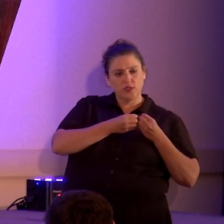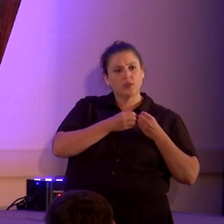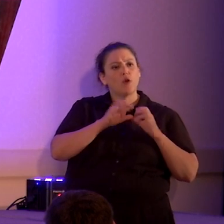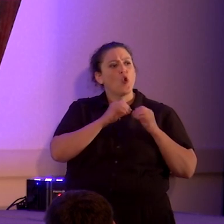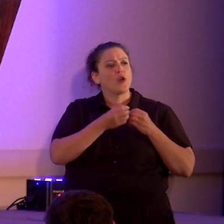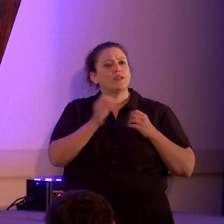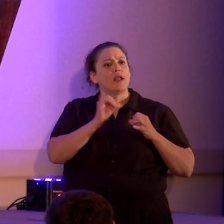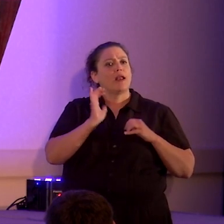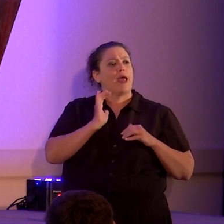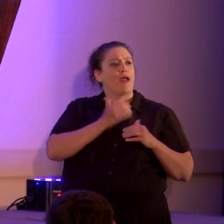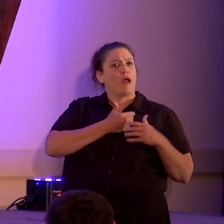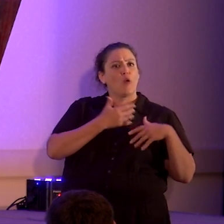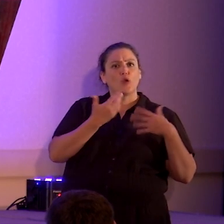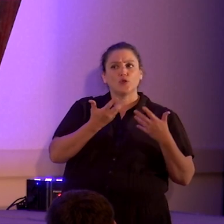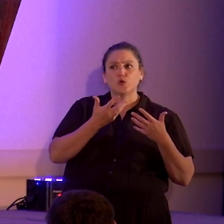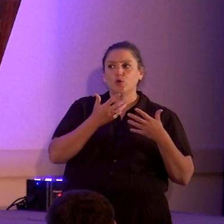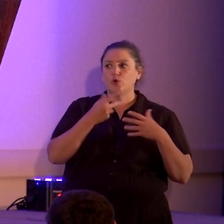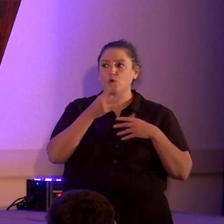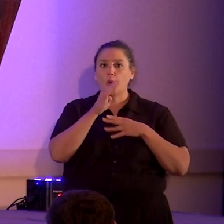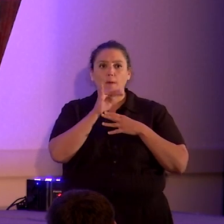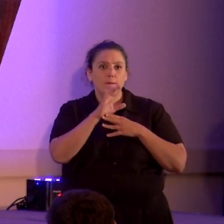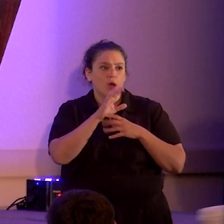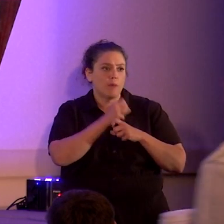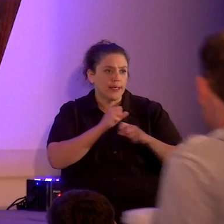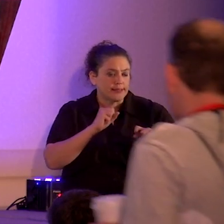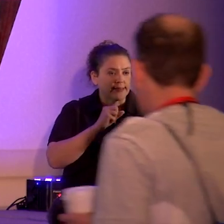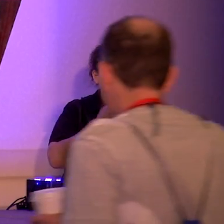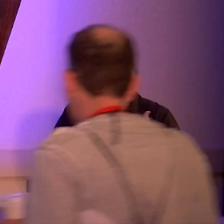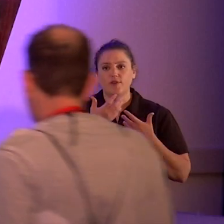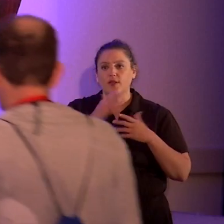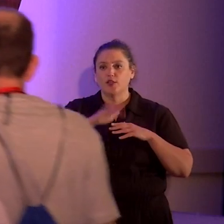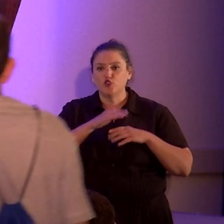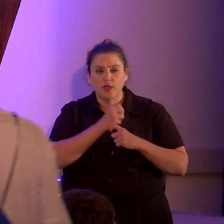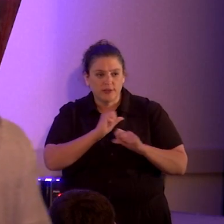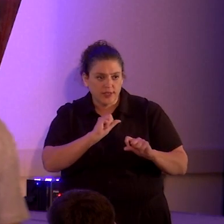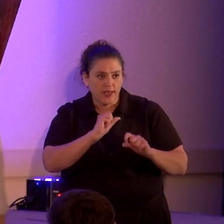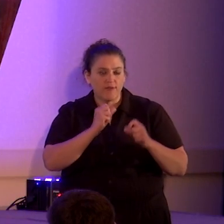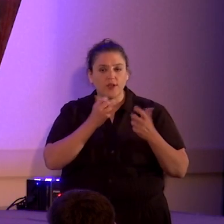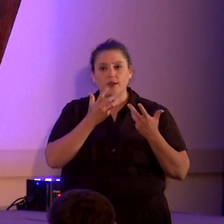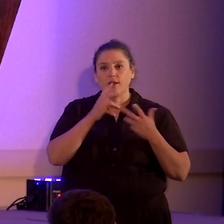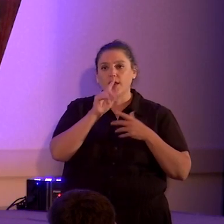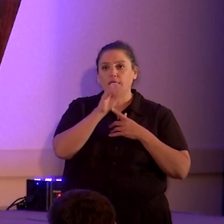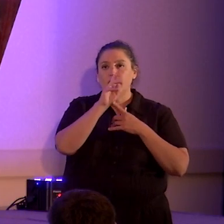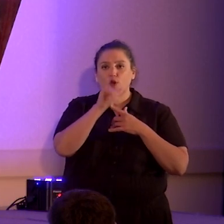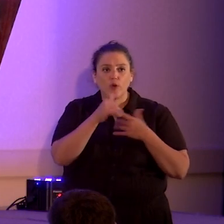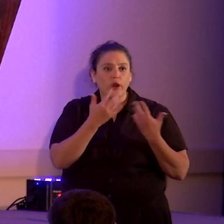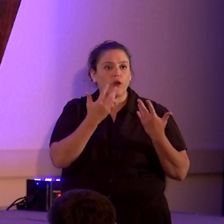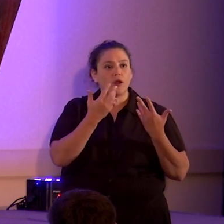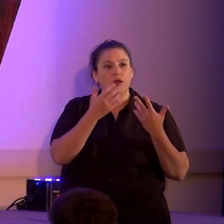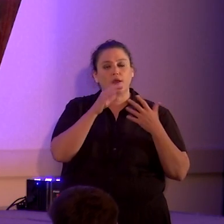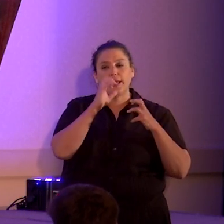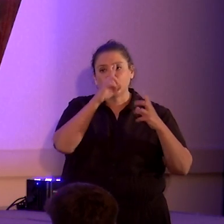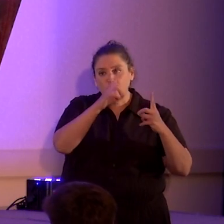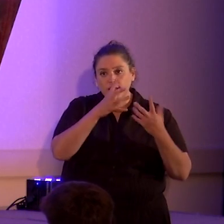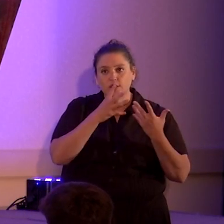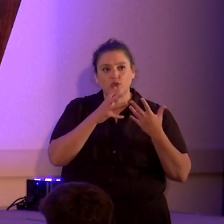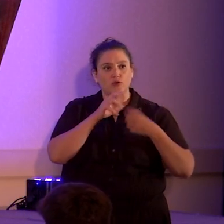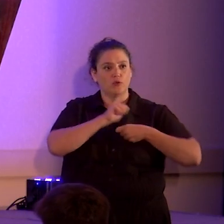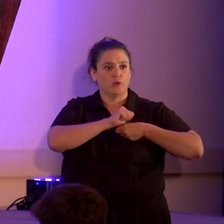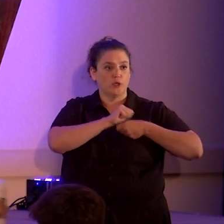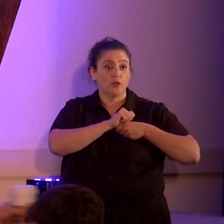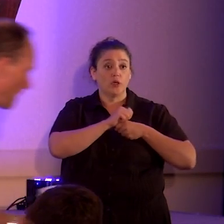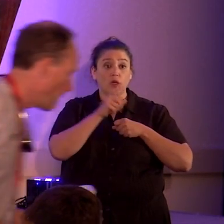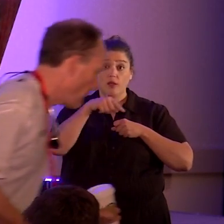organizations that do, say, public safety, animal safety, child safety, literary, educational, charitable work,